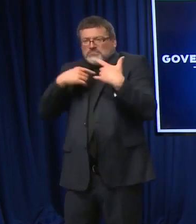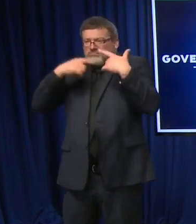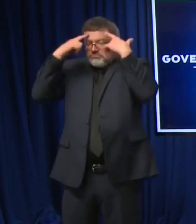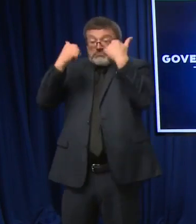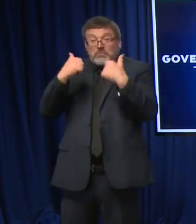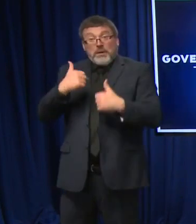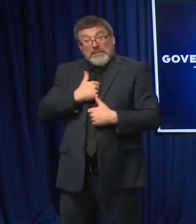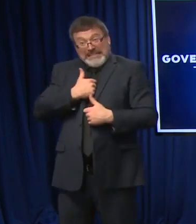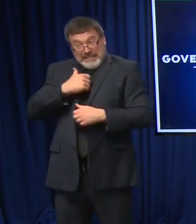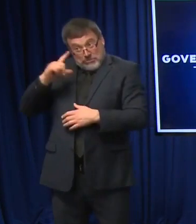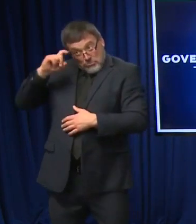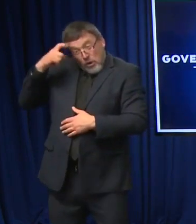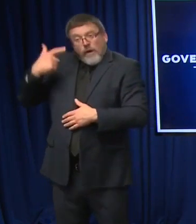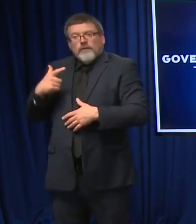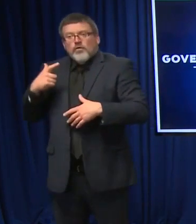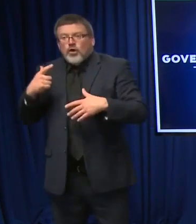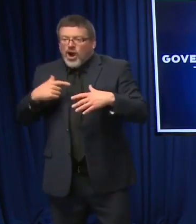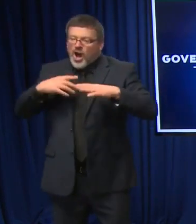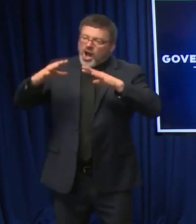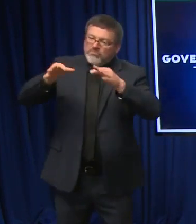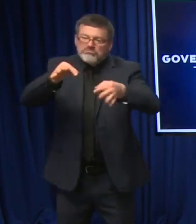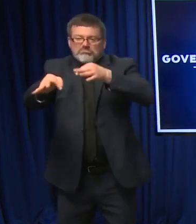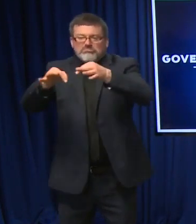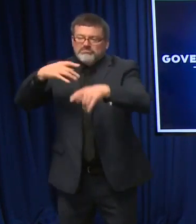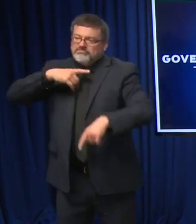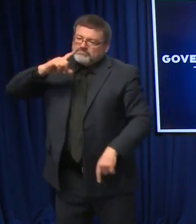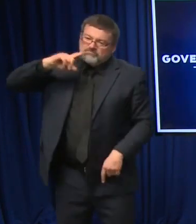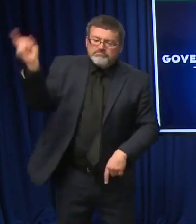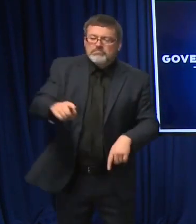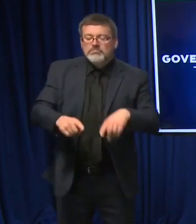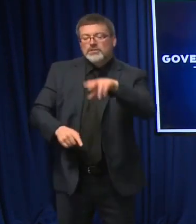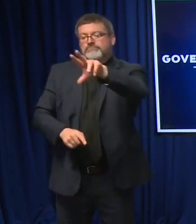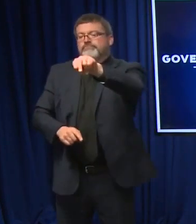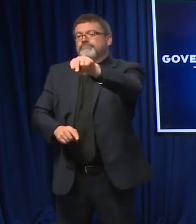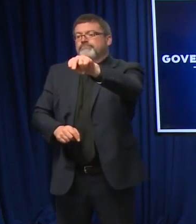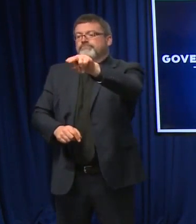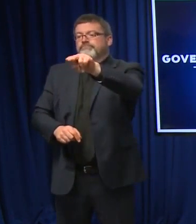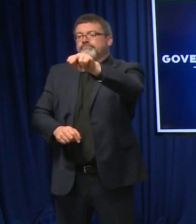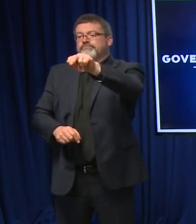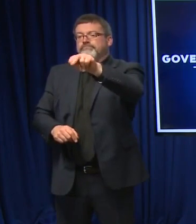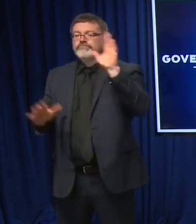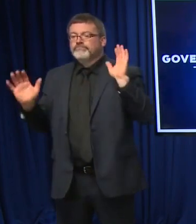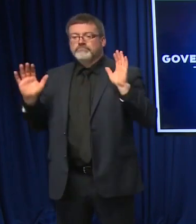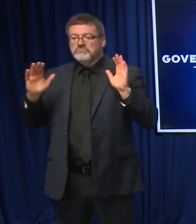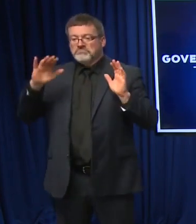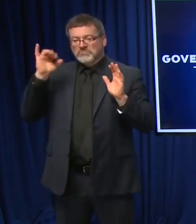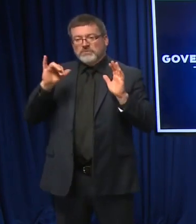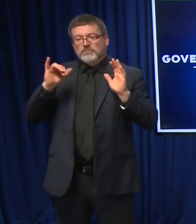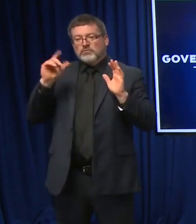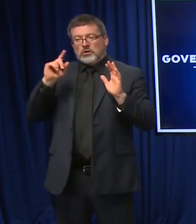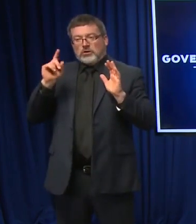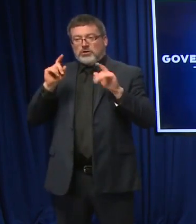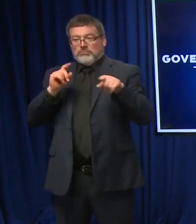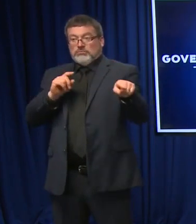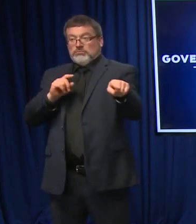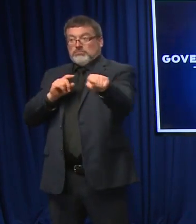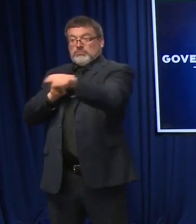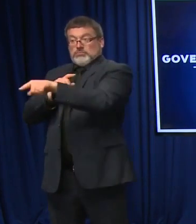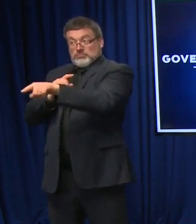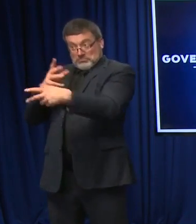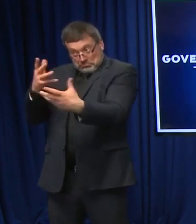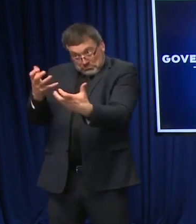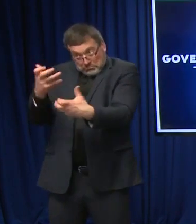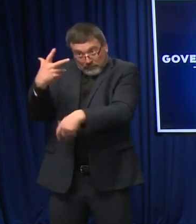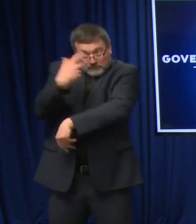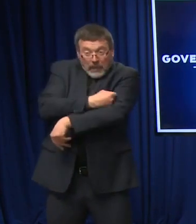statewide mandated standpoint, we're not at that point. Again, that's just a piece of the puzzle. And the most important thing is that folks get vaccinated. They're getting tested. They're